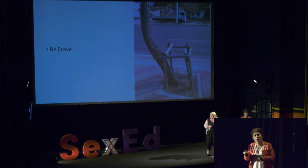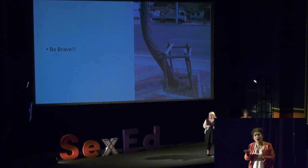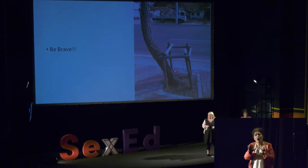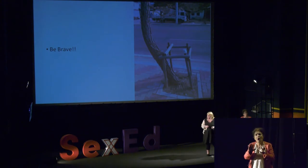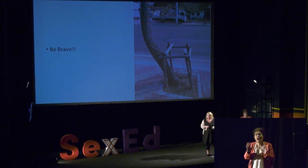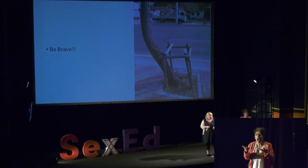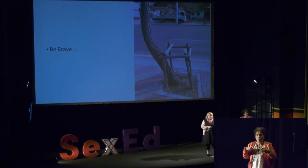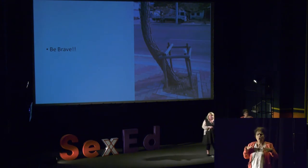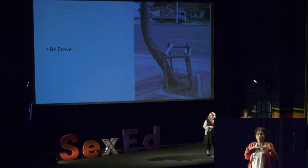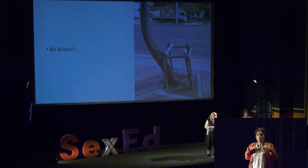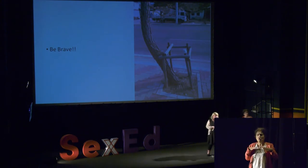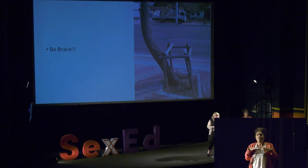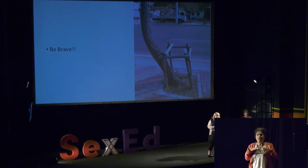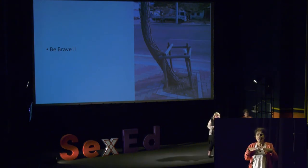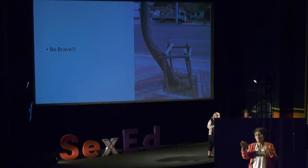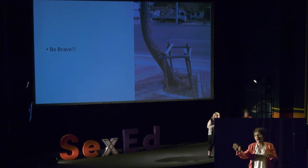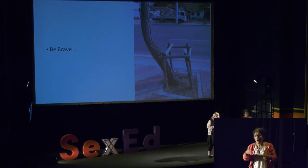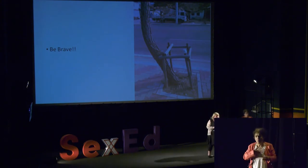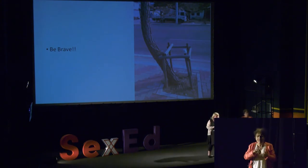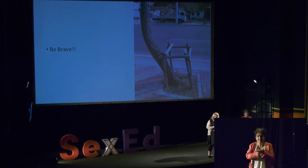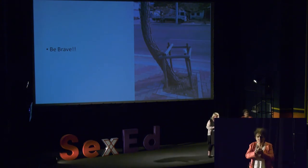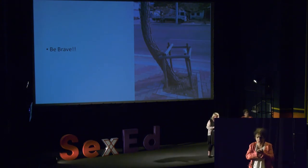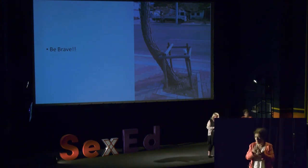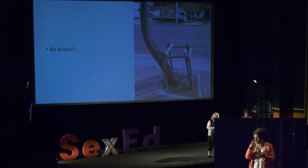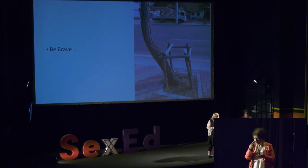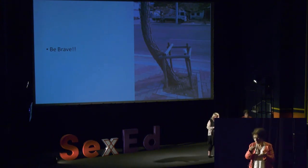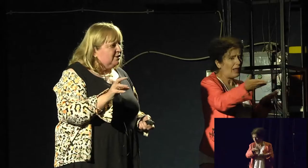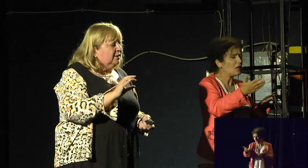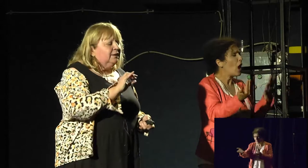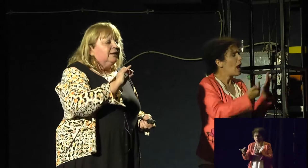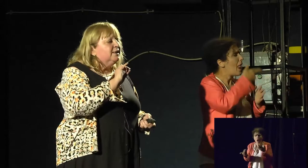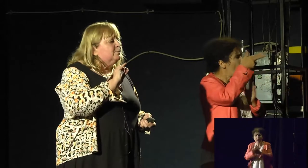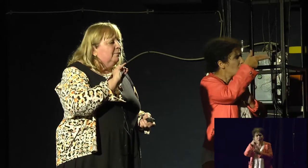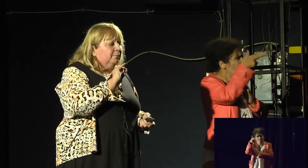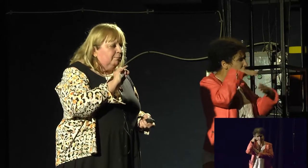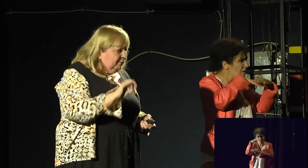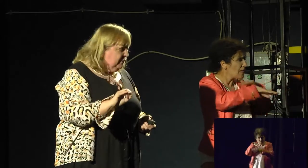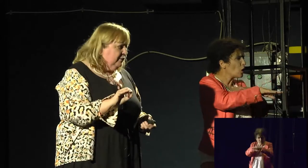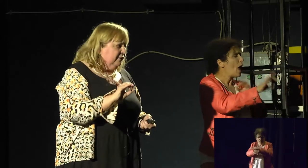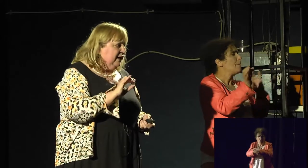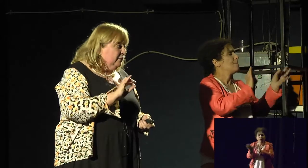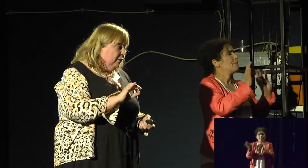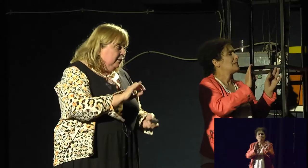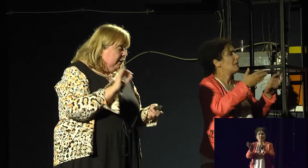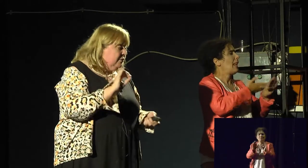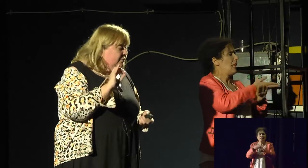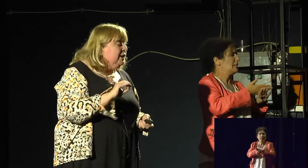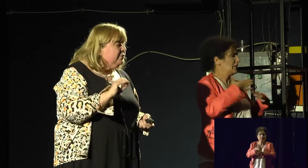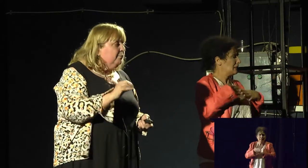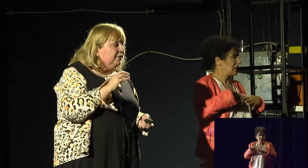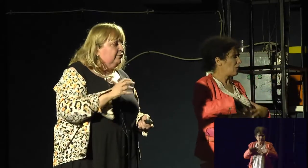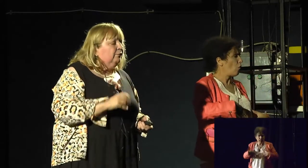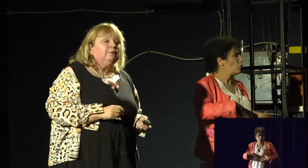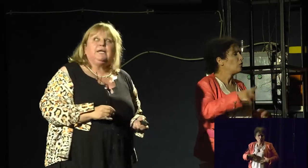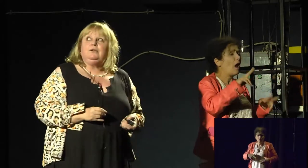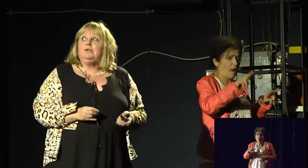If you have time, look at their latest video on safer sex and pleasure. It's brilliant. It's